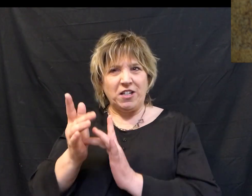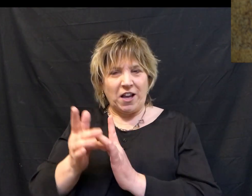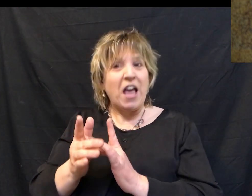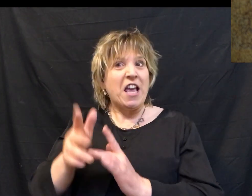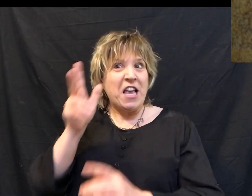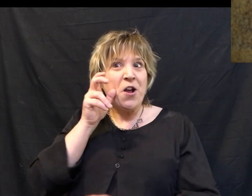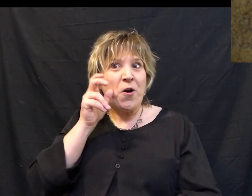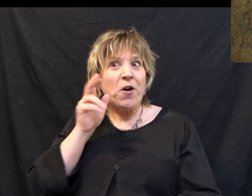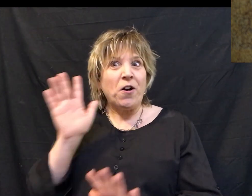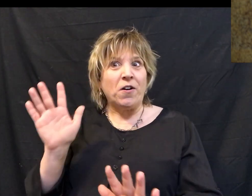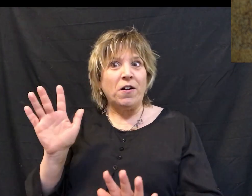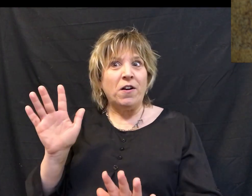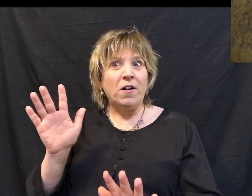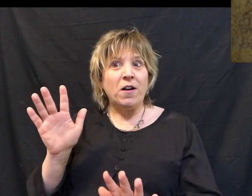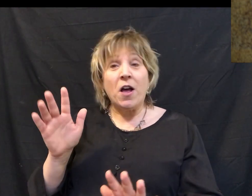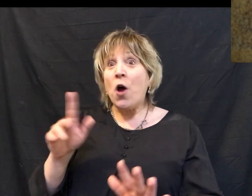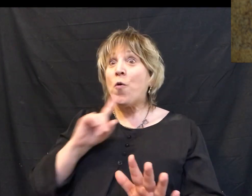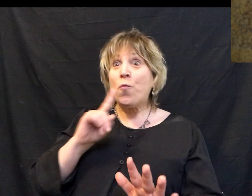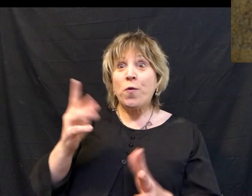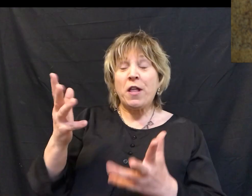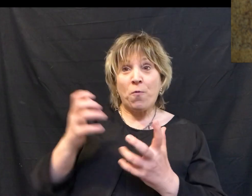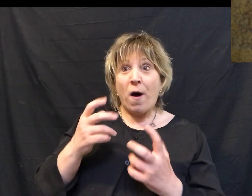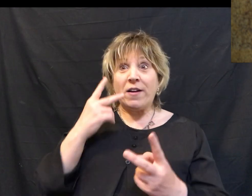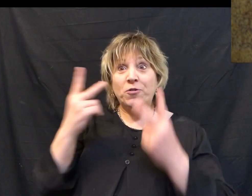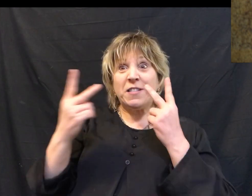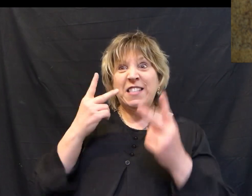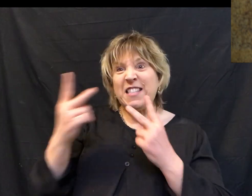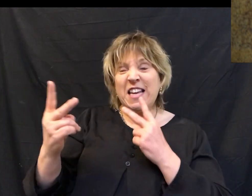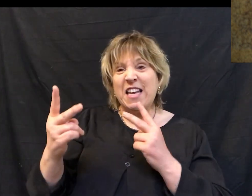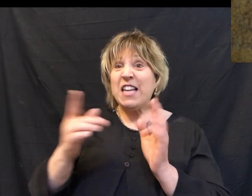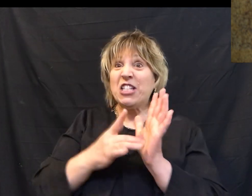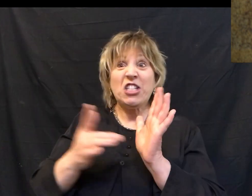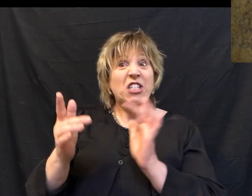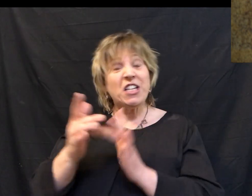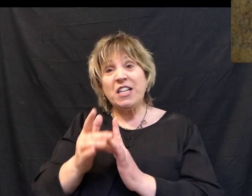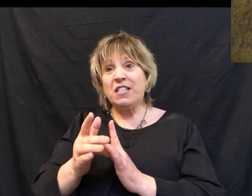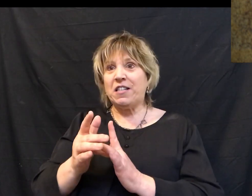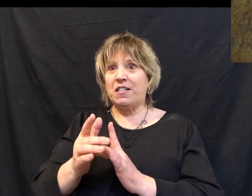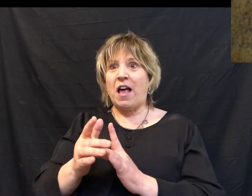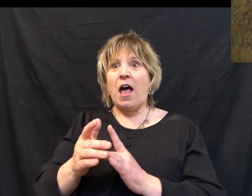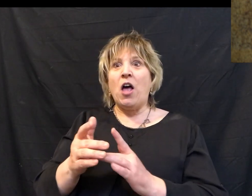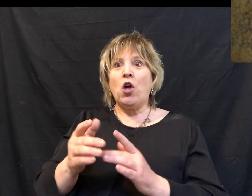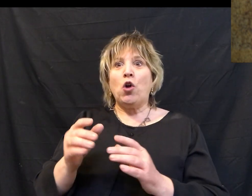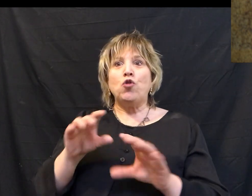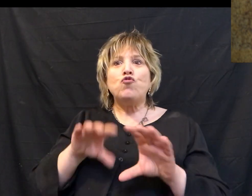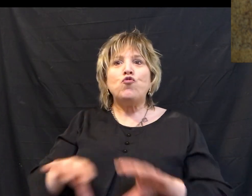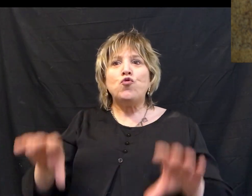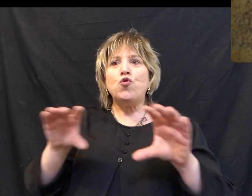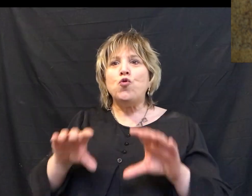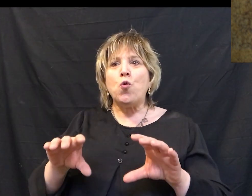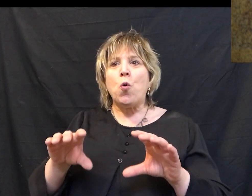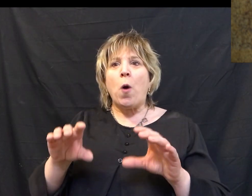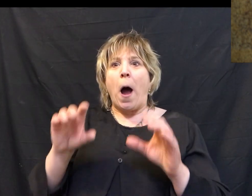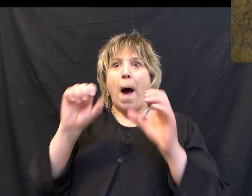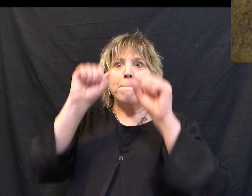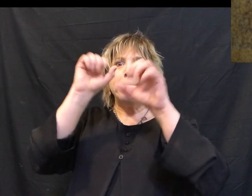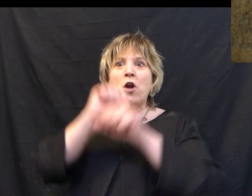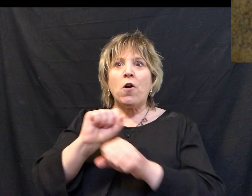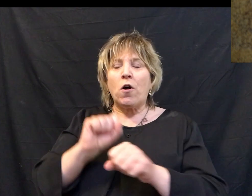Jesus. He'd heard of him and he really wanted to see Jesus perform some miracle, some magic trick,